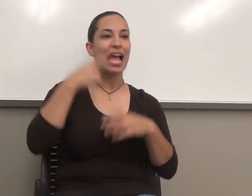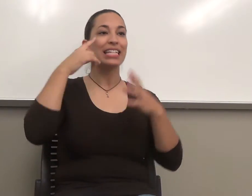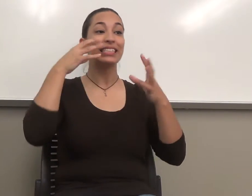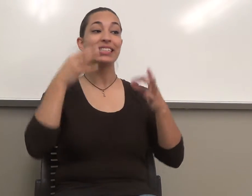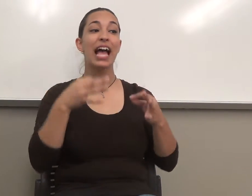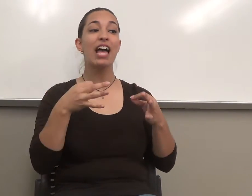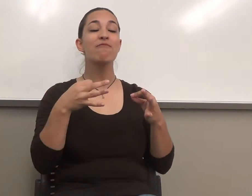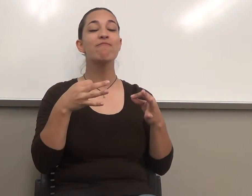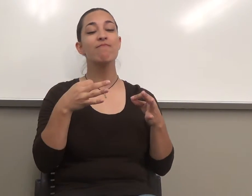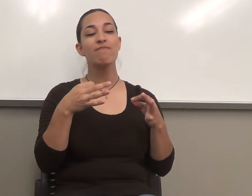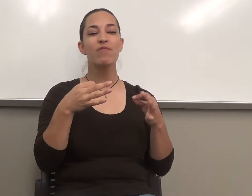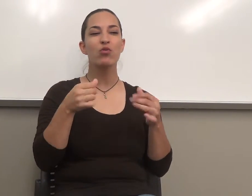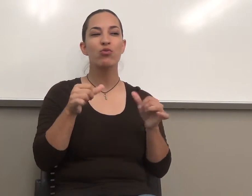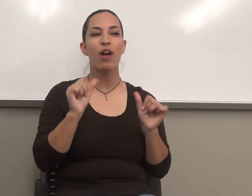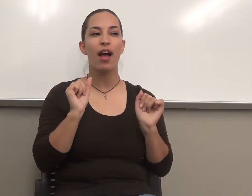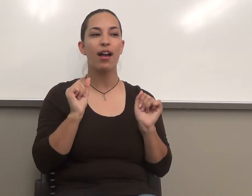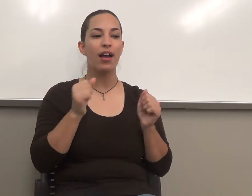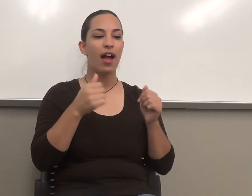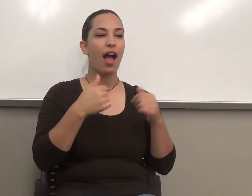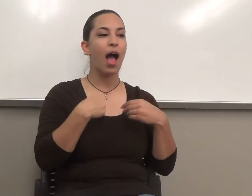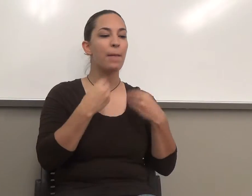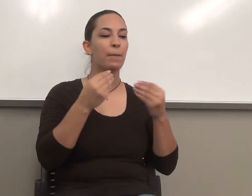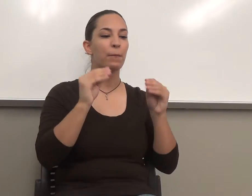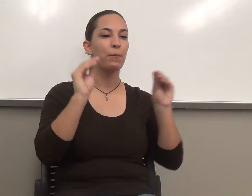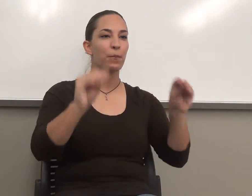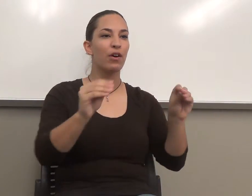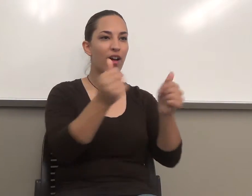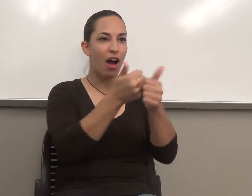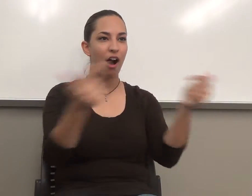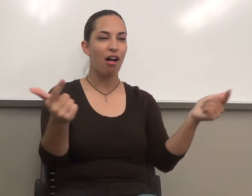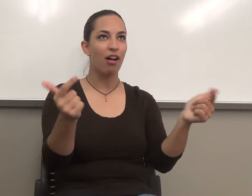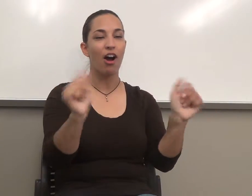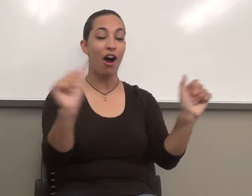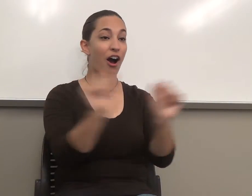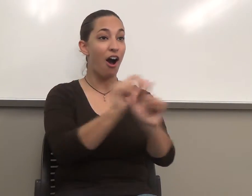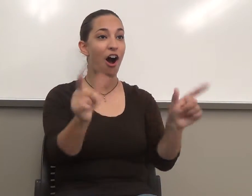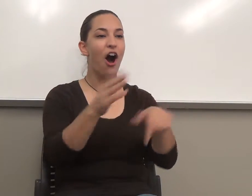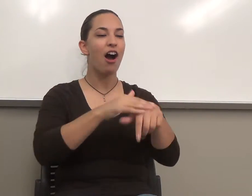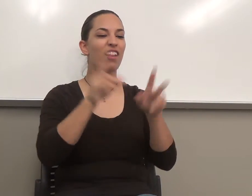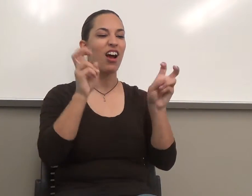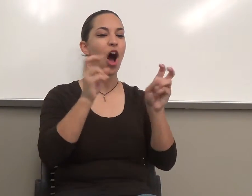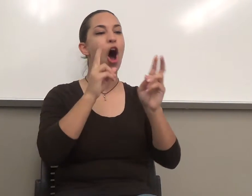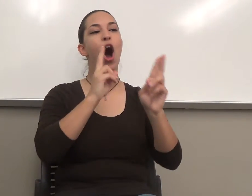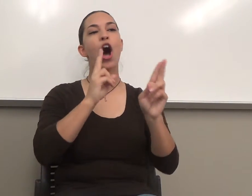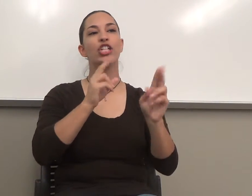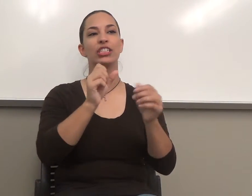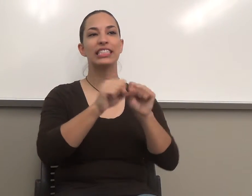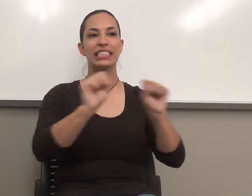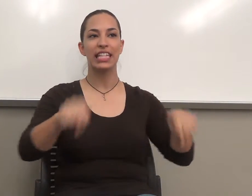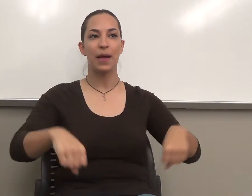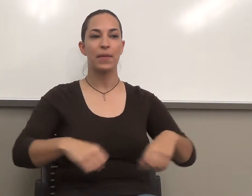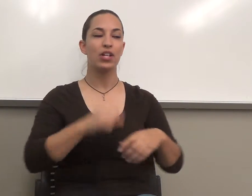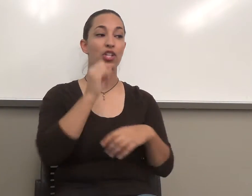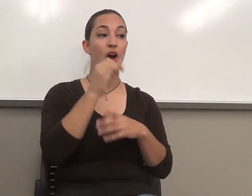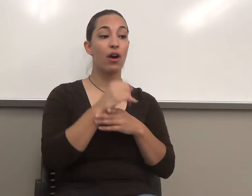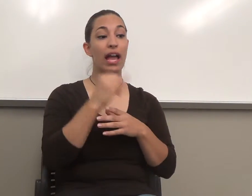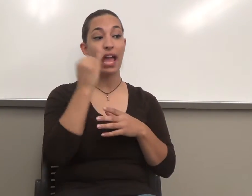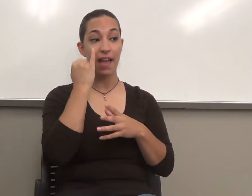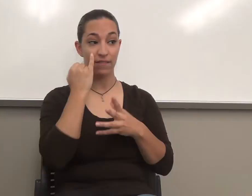put everybody on an honor system and say, you know, if you guys want to talk on a cell phone, deal with a cell phone while